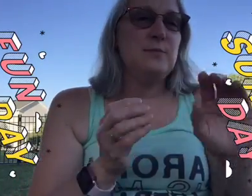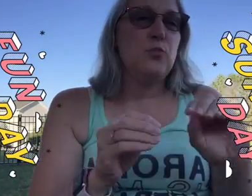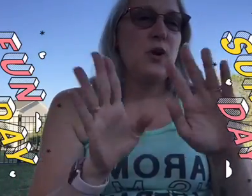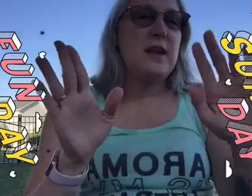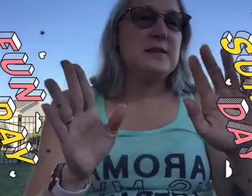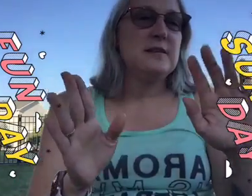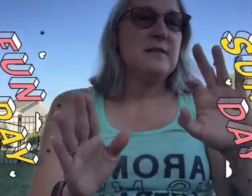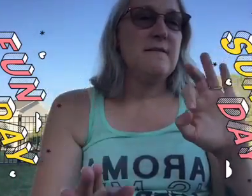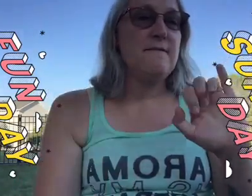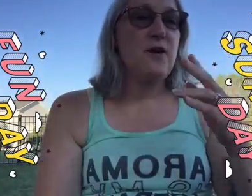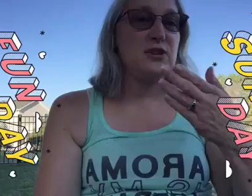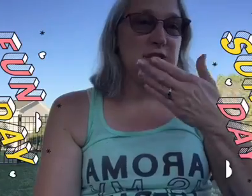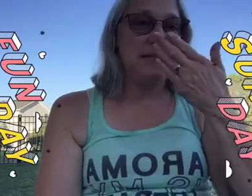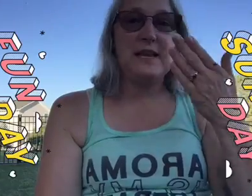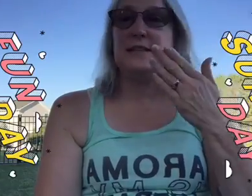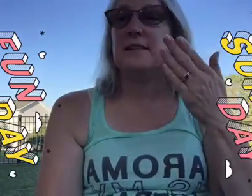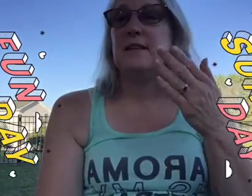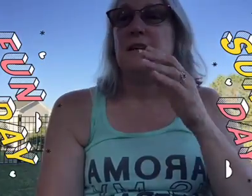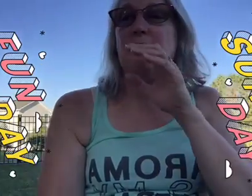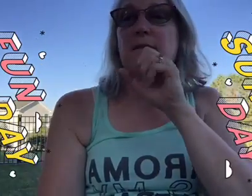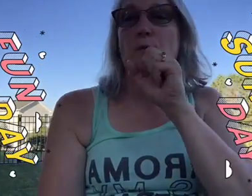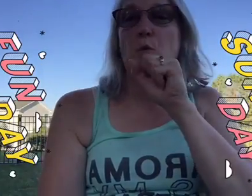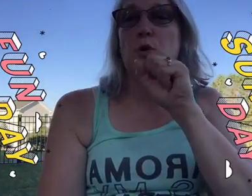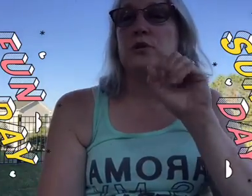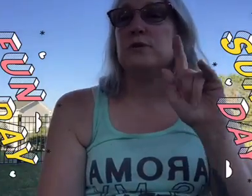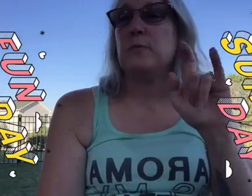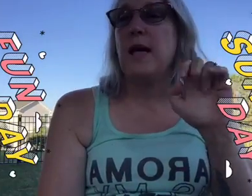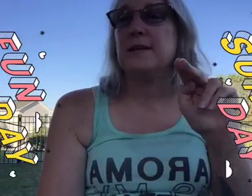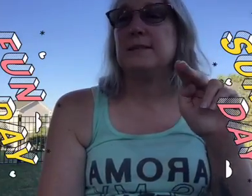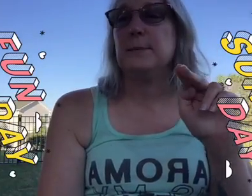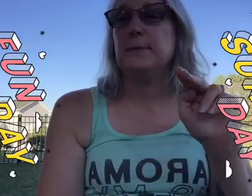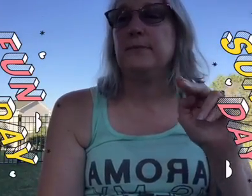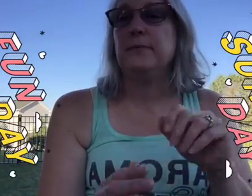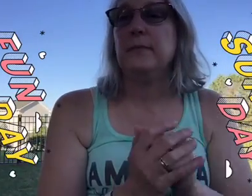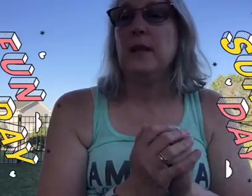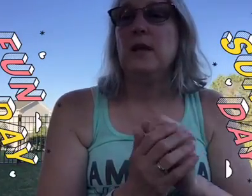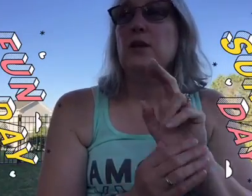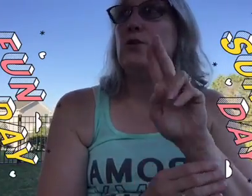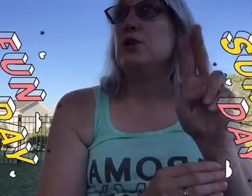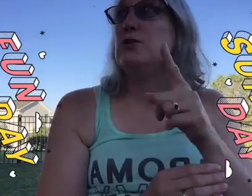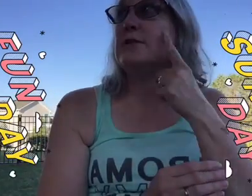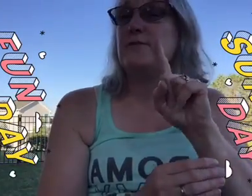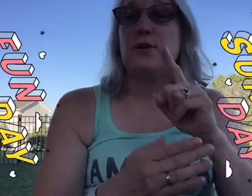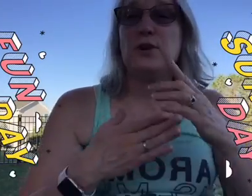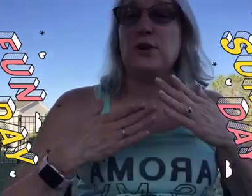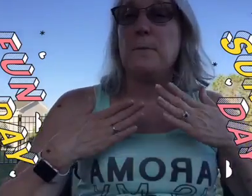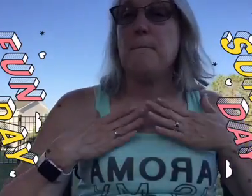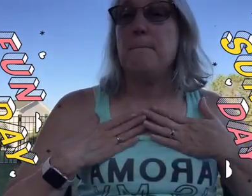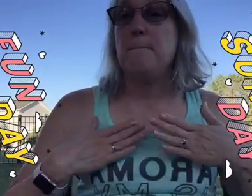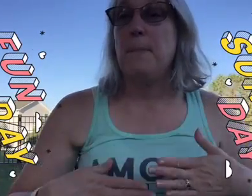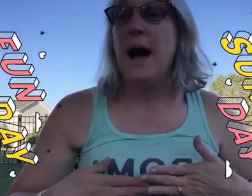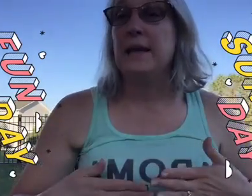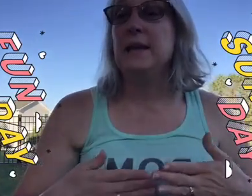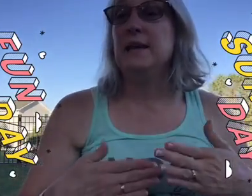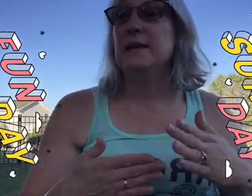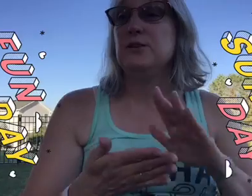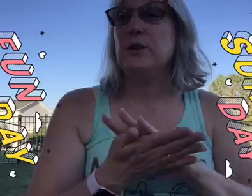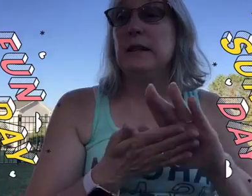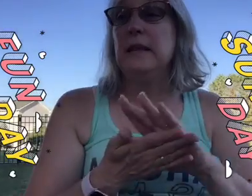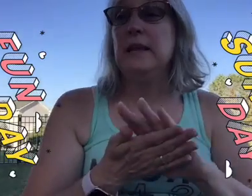bright fresh scent of orange blossom you can use it for your body to clean